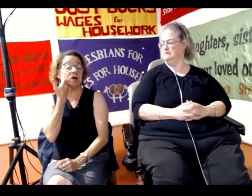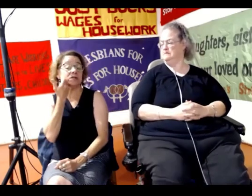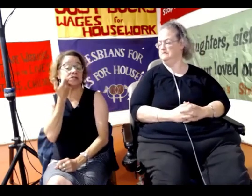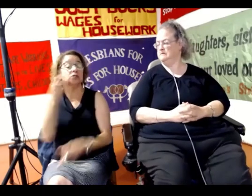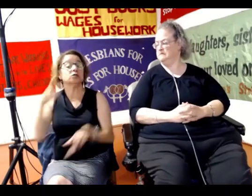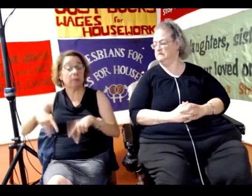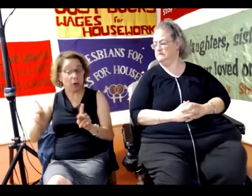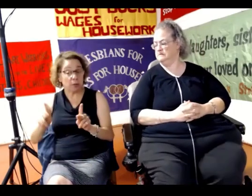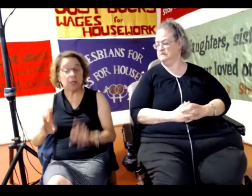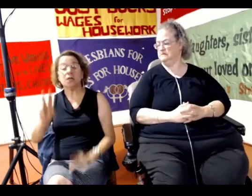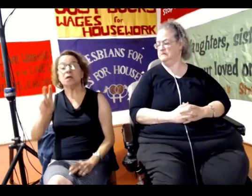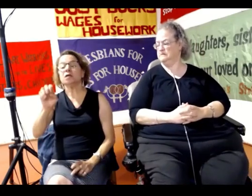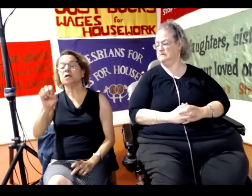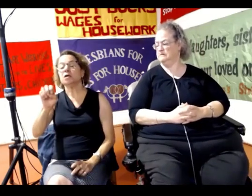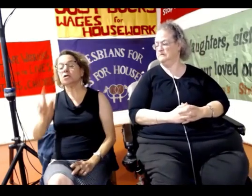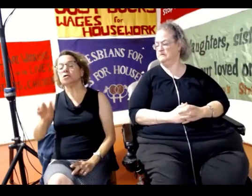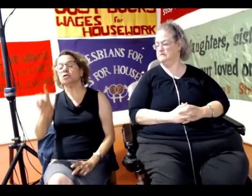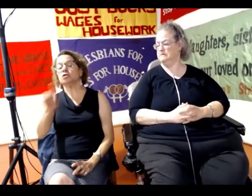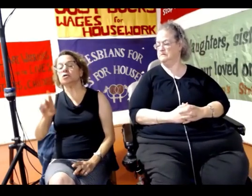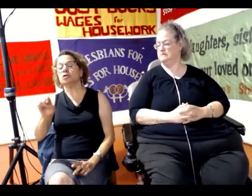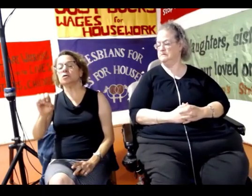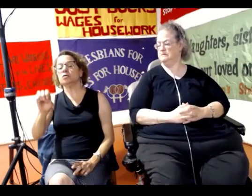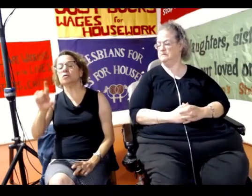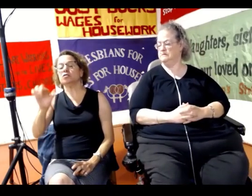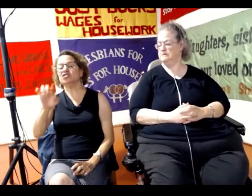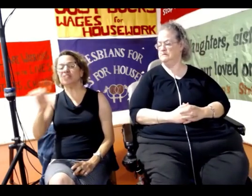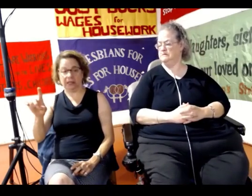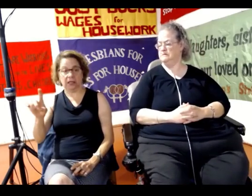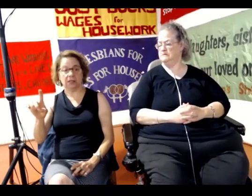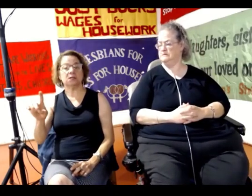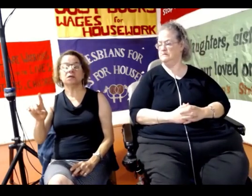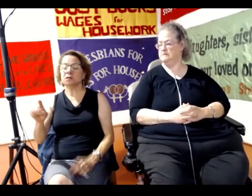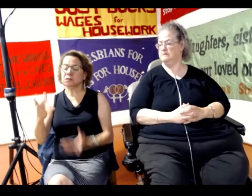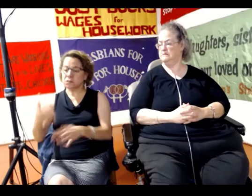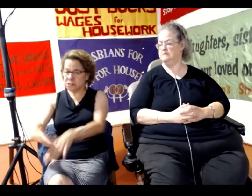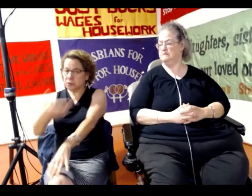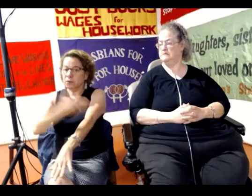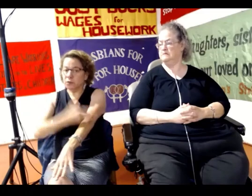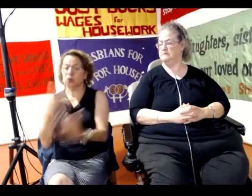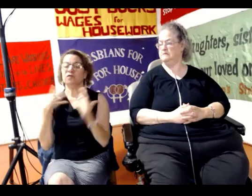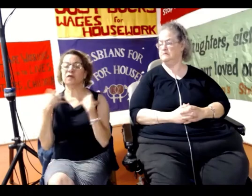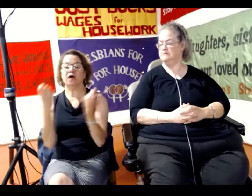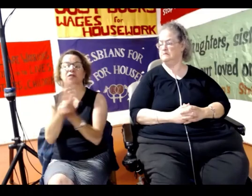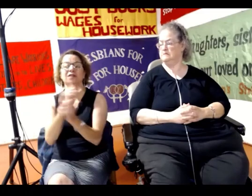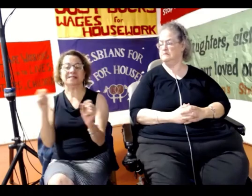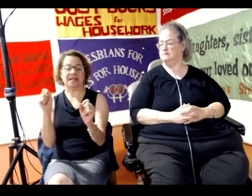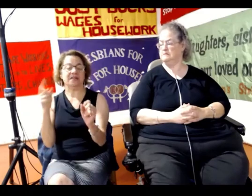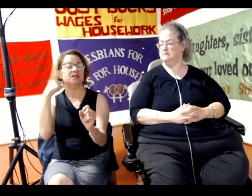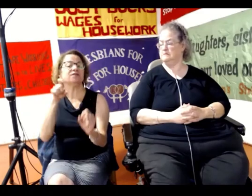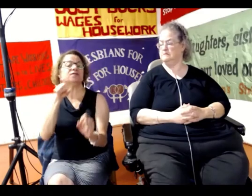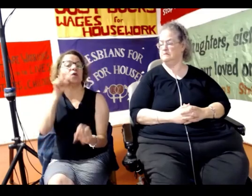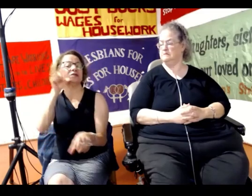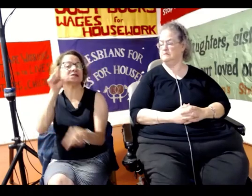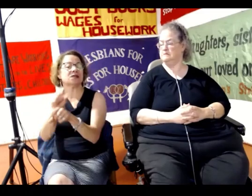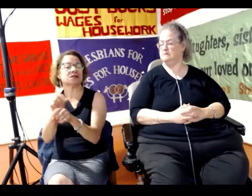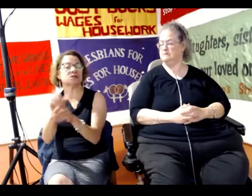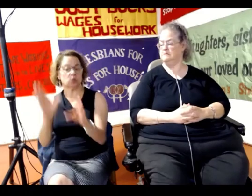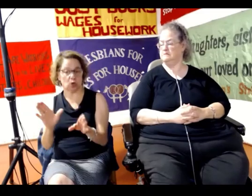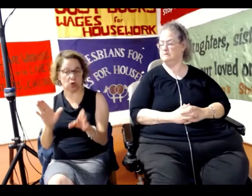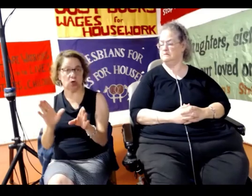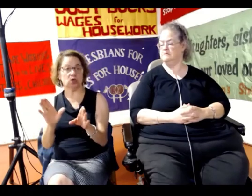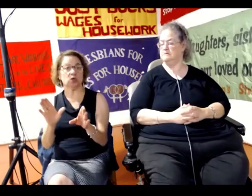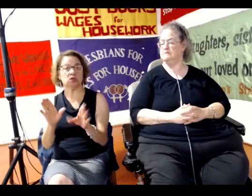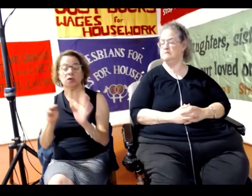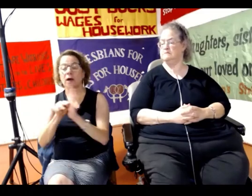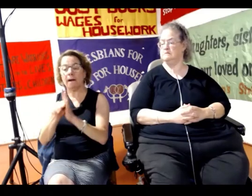it's been verifiably shown that it's improved health and safety for sex workers, with among many other benefits. It's a